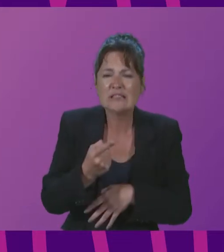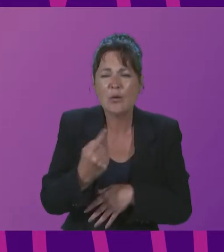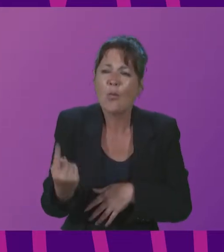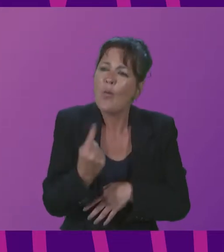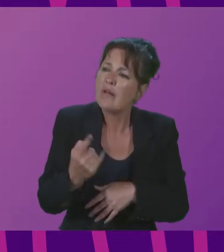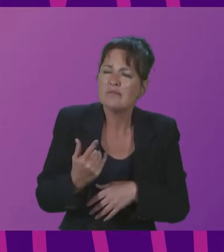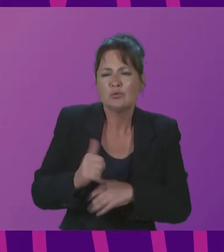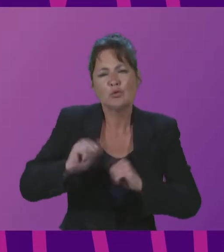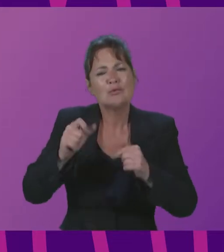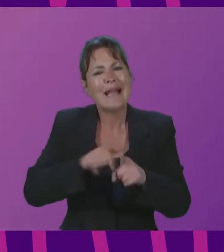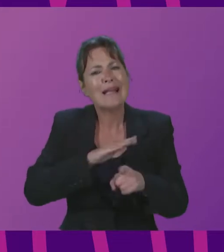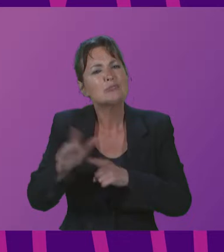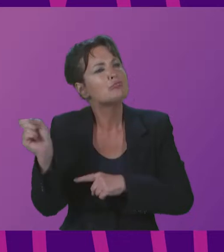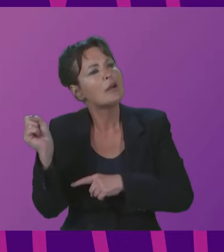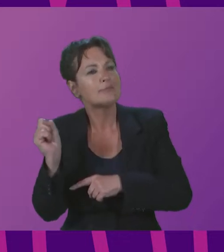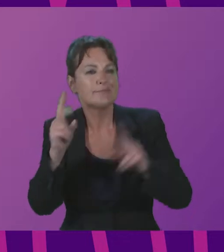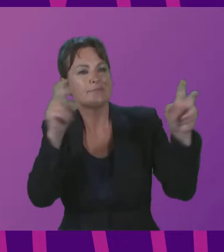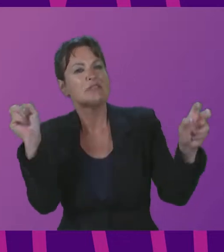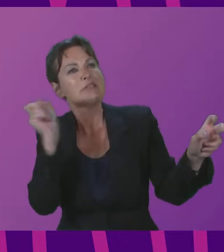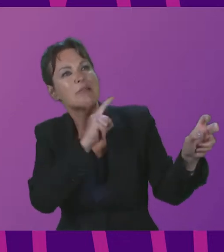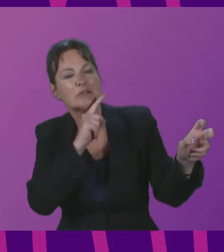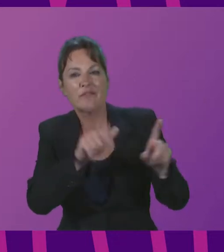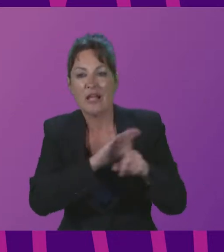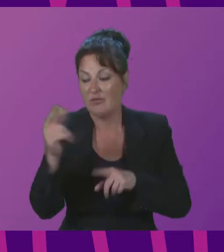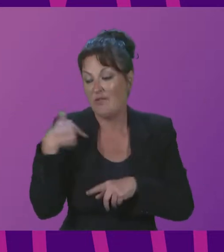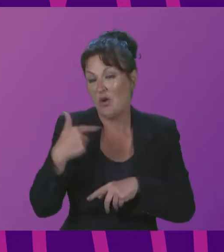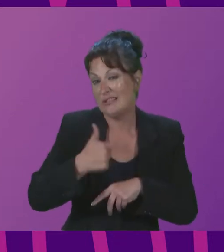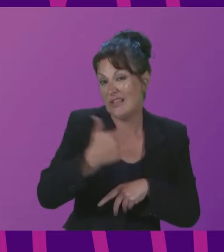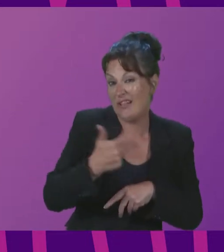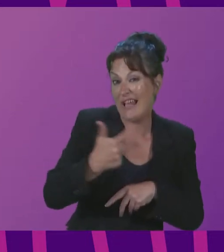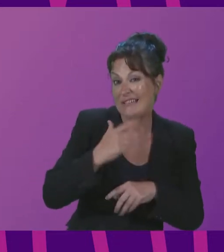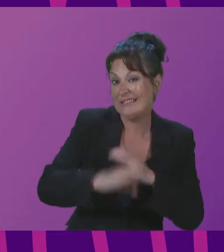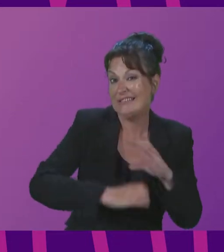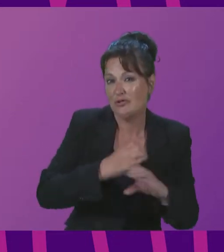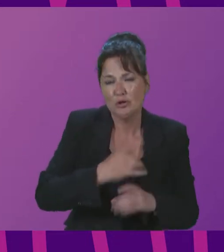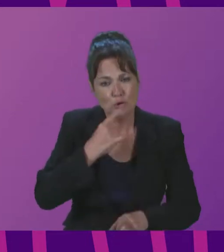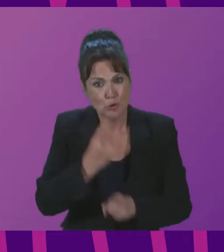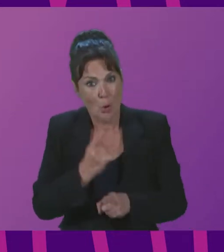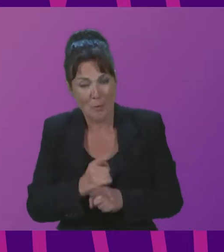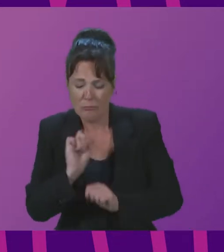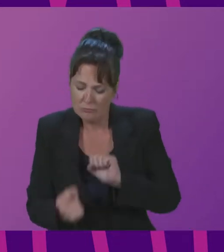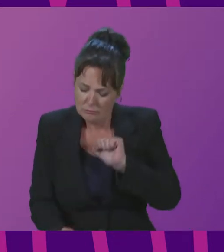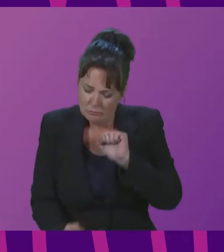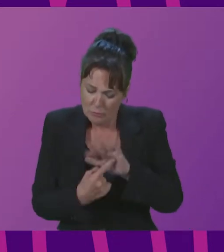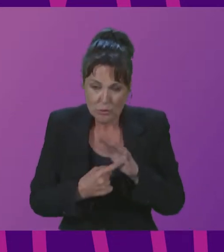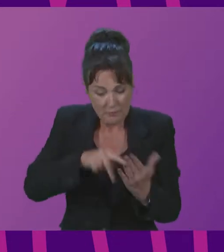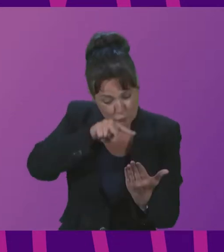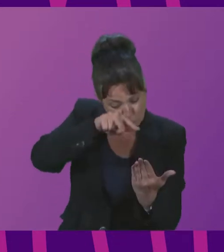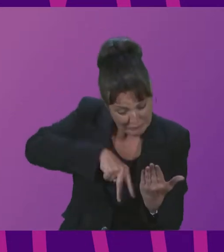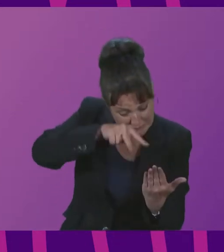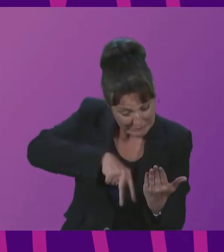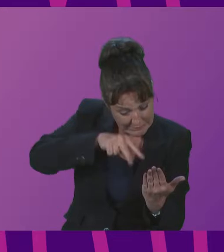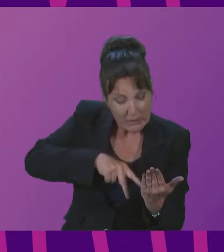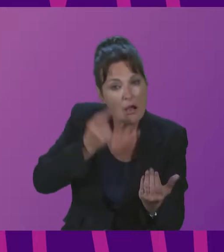from the 17th and 18th century on the importance of reading and understanding history